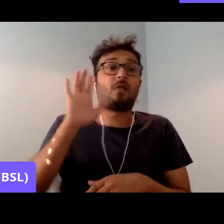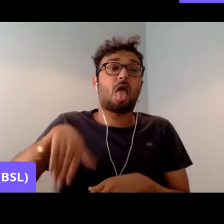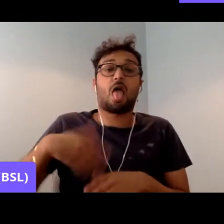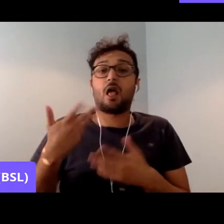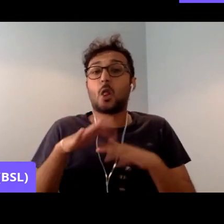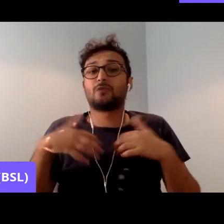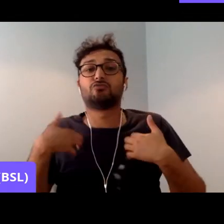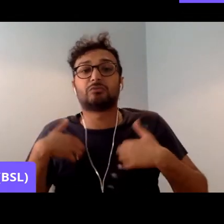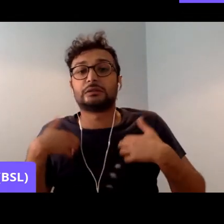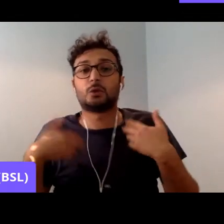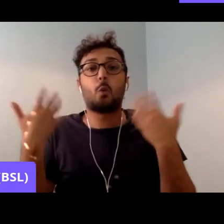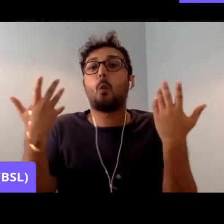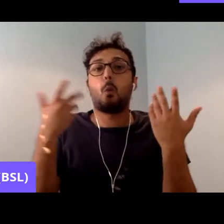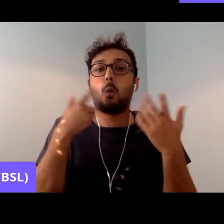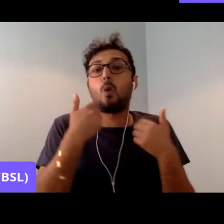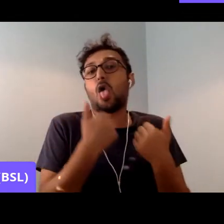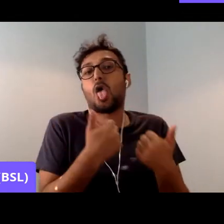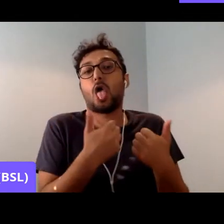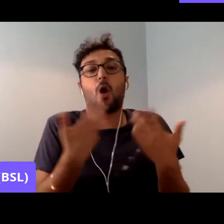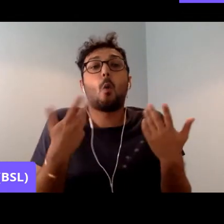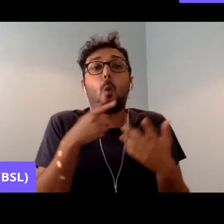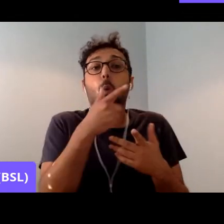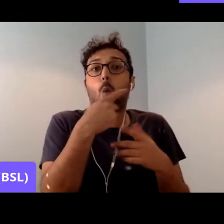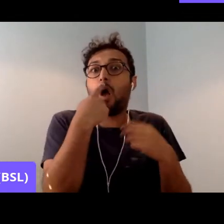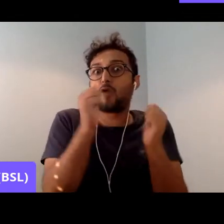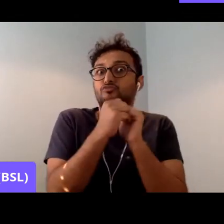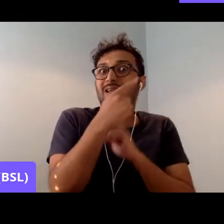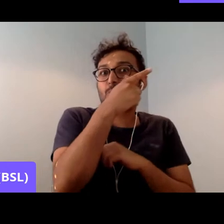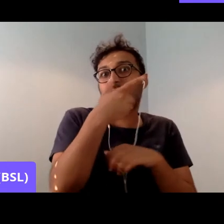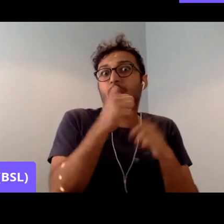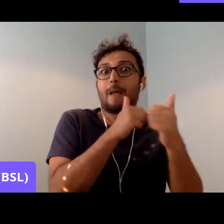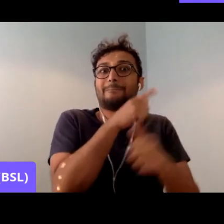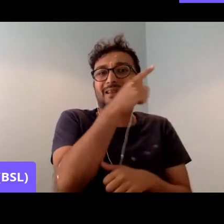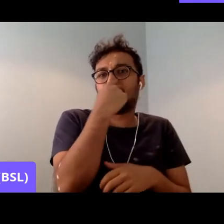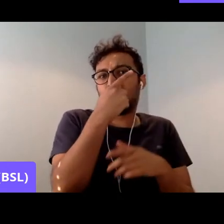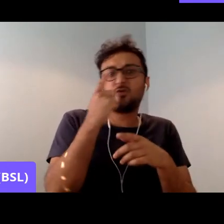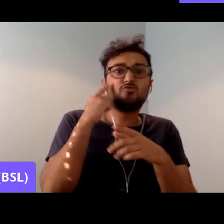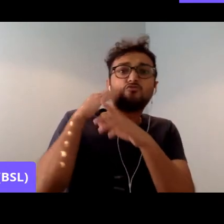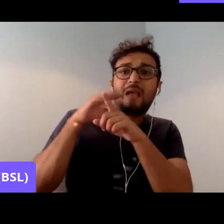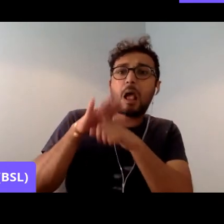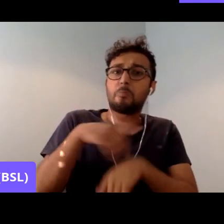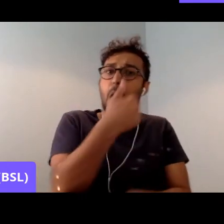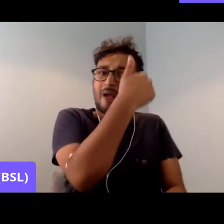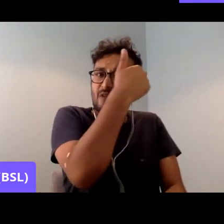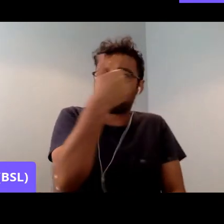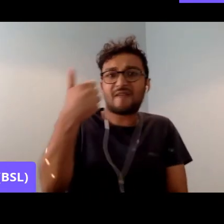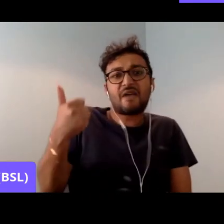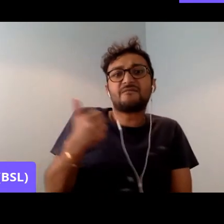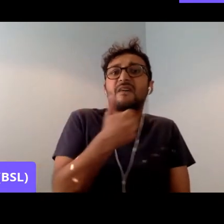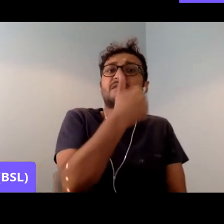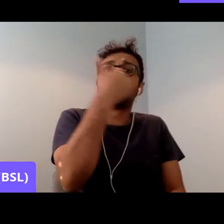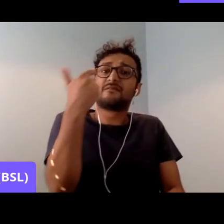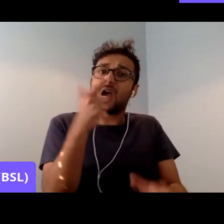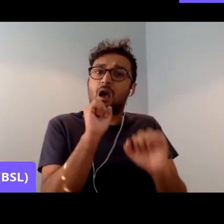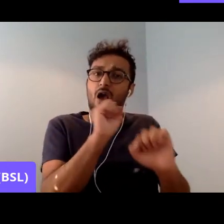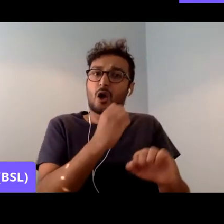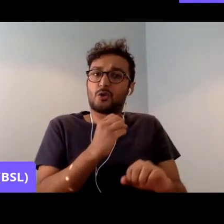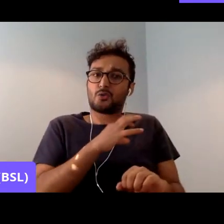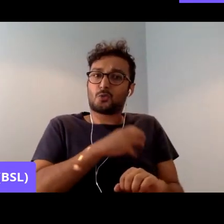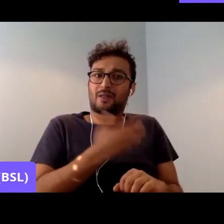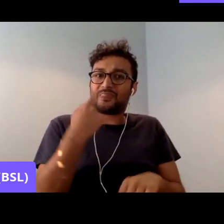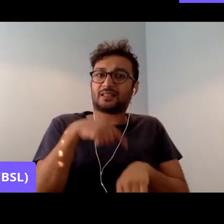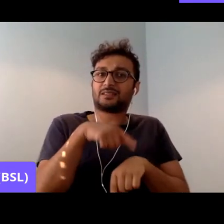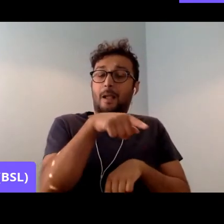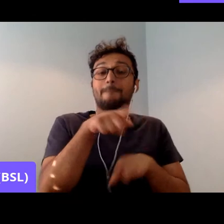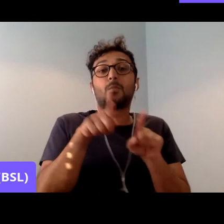actually be complicit with the racism of the employer. And they were always against the community supporting the workers,